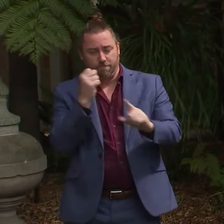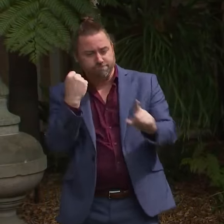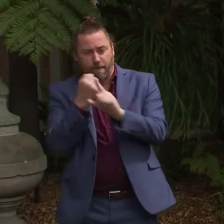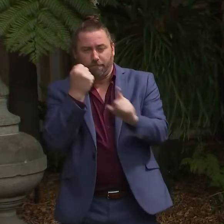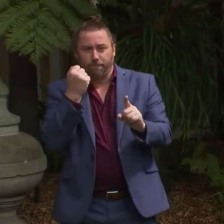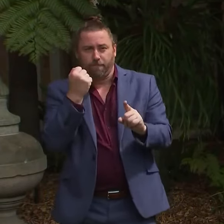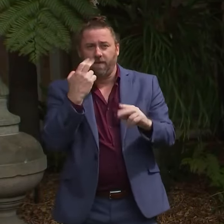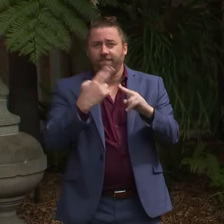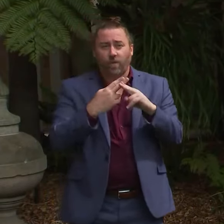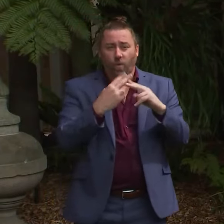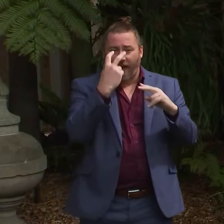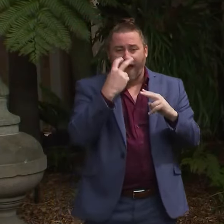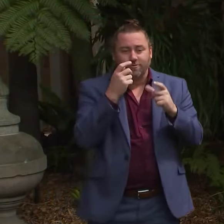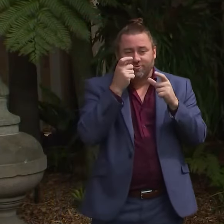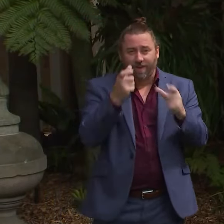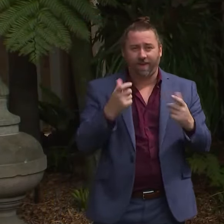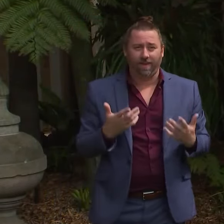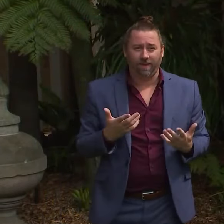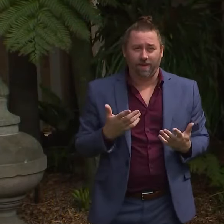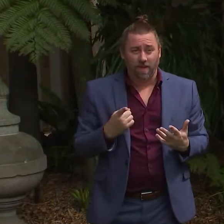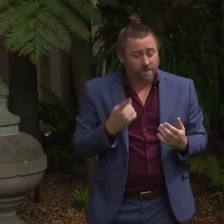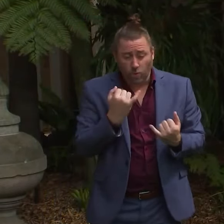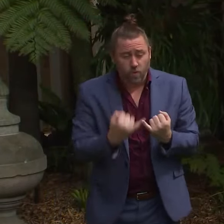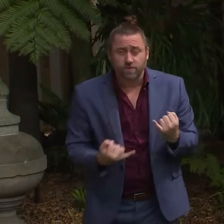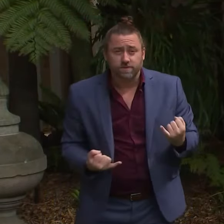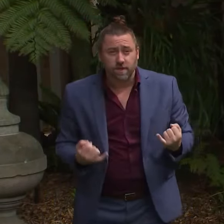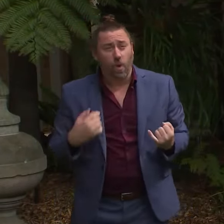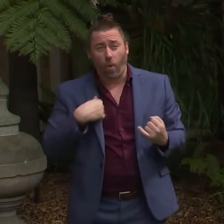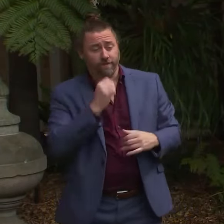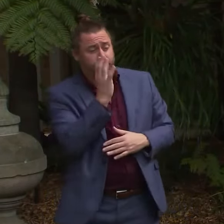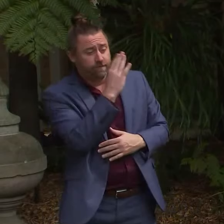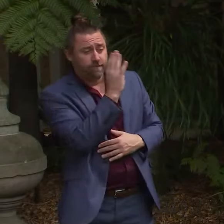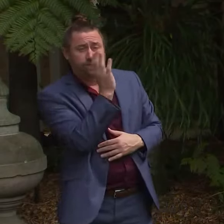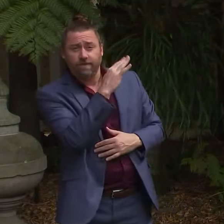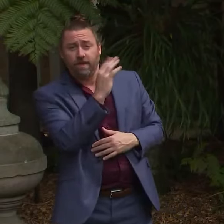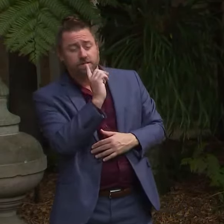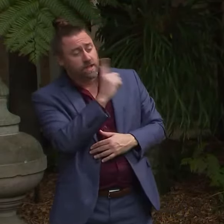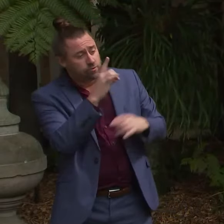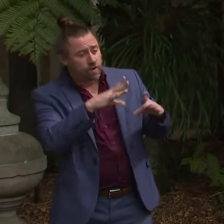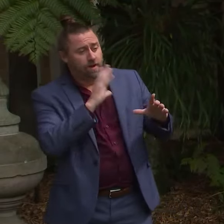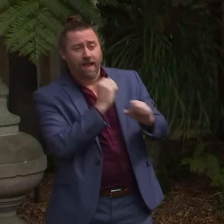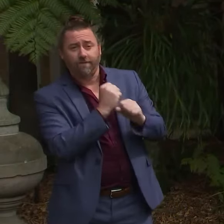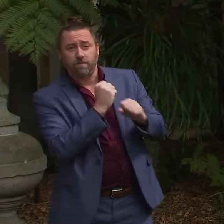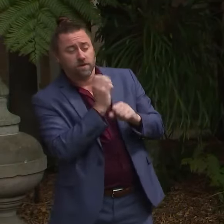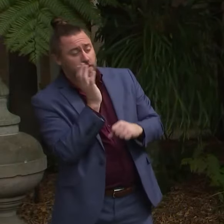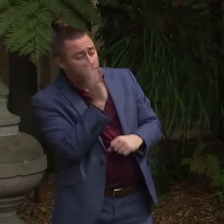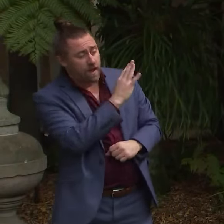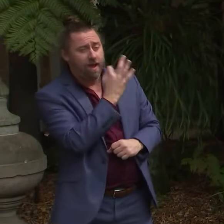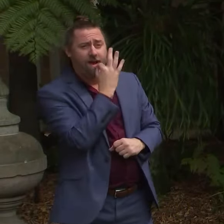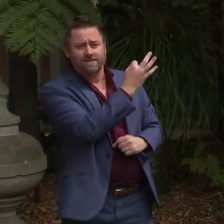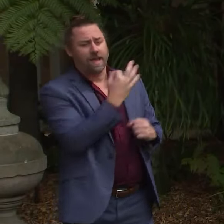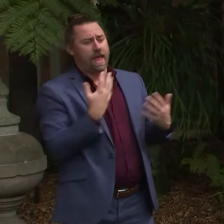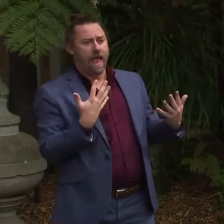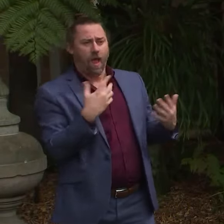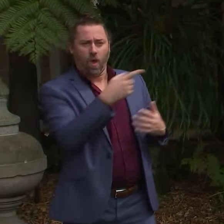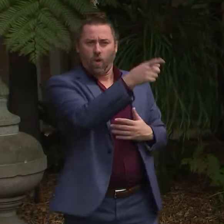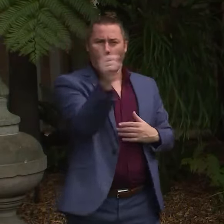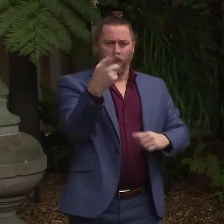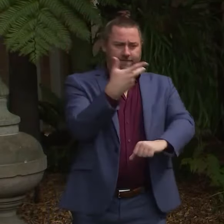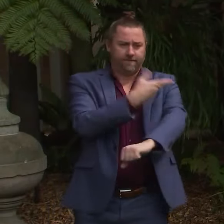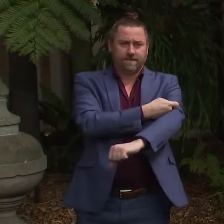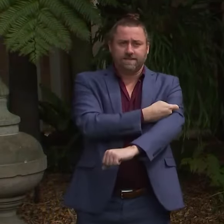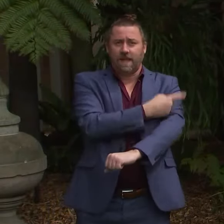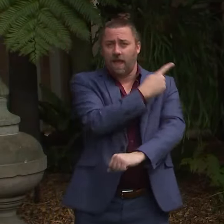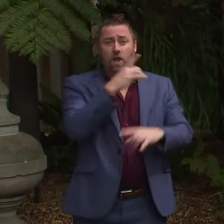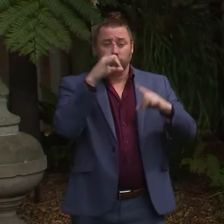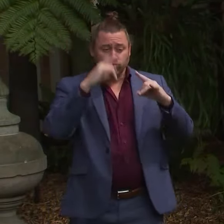in aged care. And this is a conversation that we've been having with the Commonwealth about how they were going to get vaccinated. The fact that the Commonwealth completely